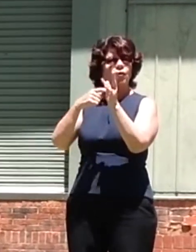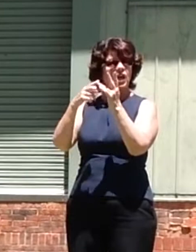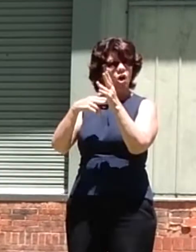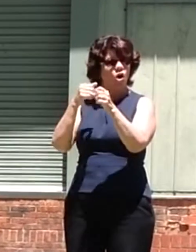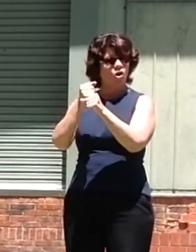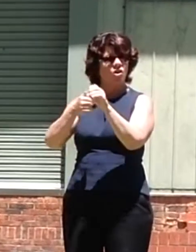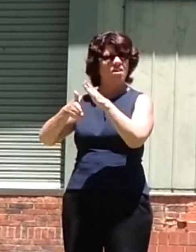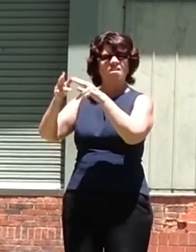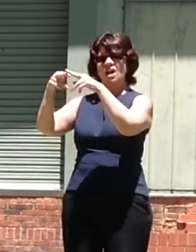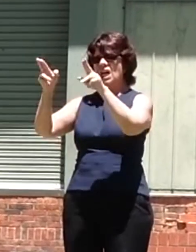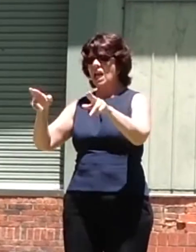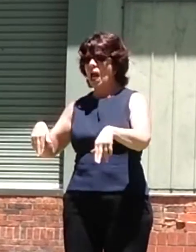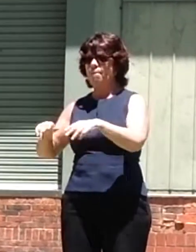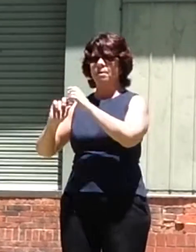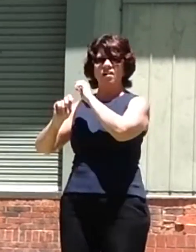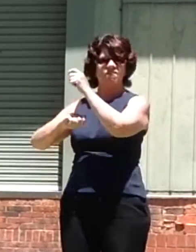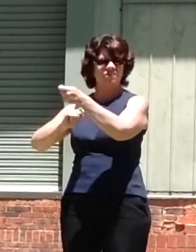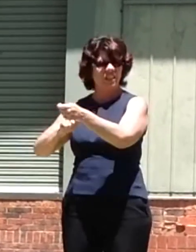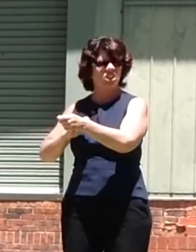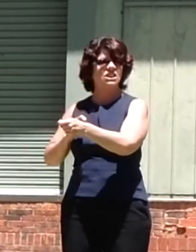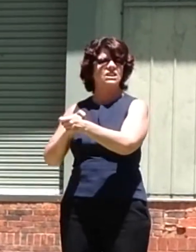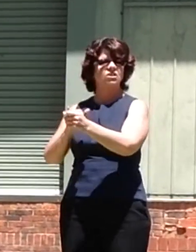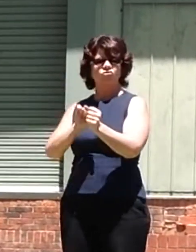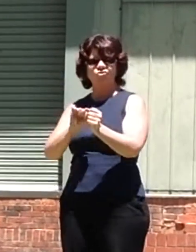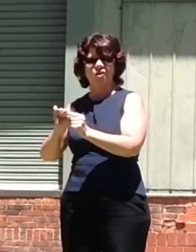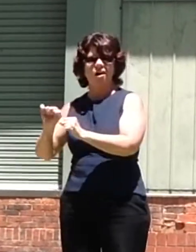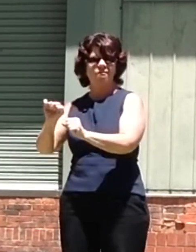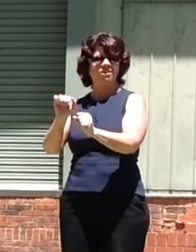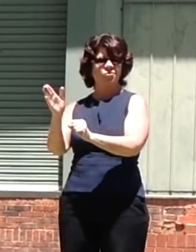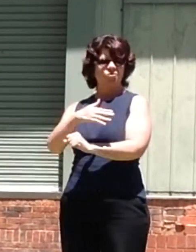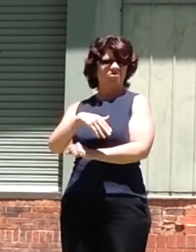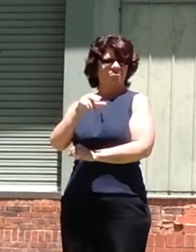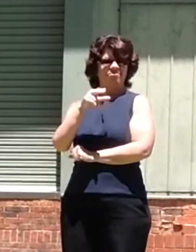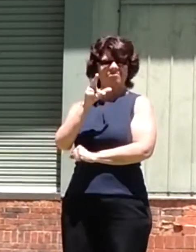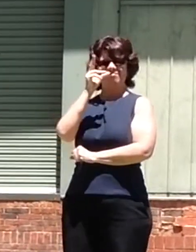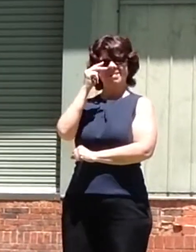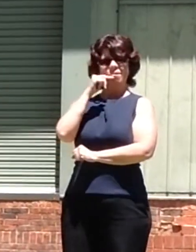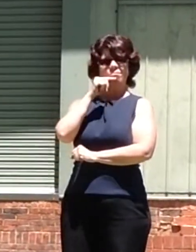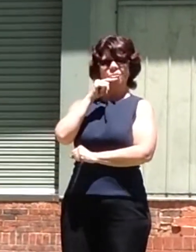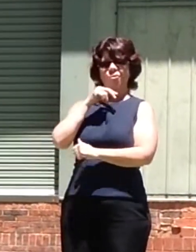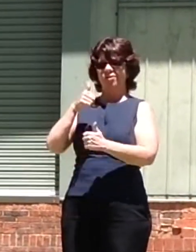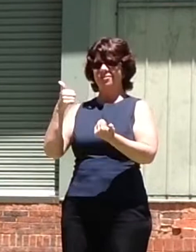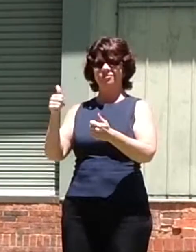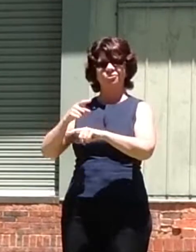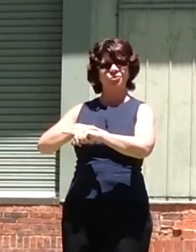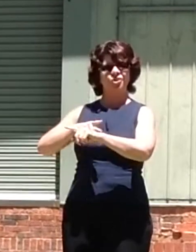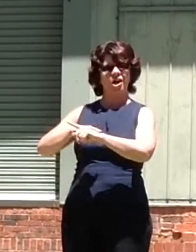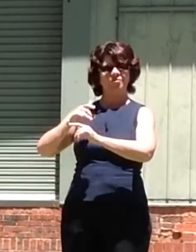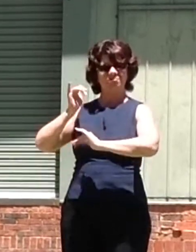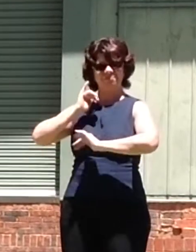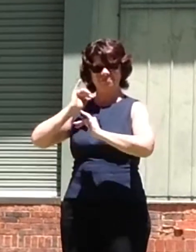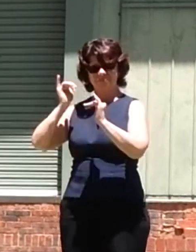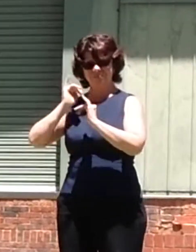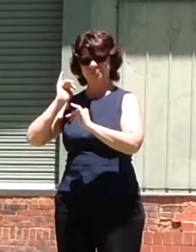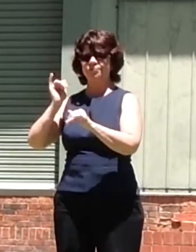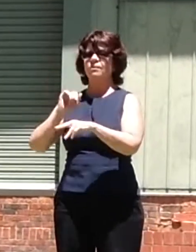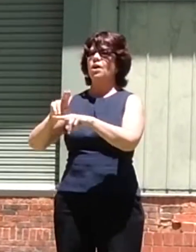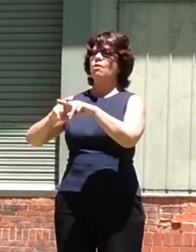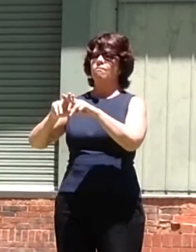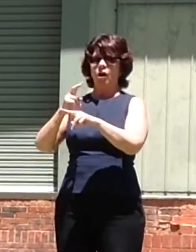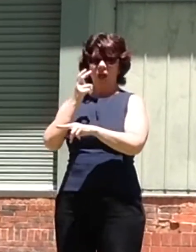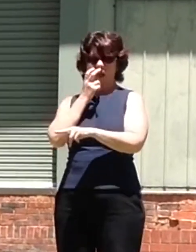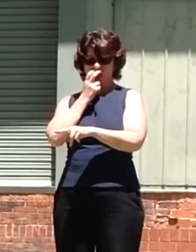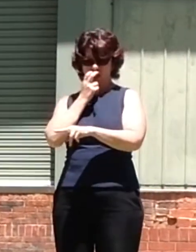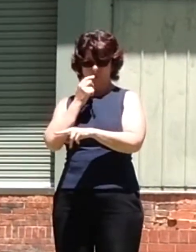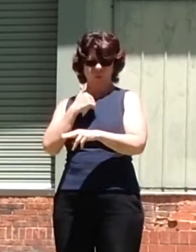driving, fishing and just doing what young boys do, having fun. It was late on the Friday night because we'd